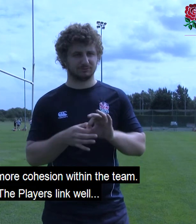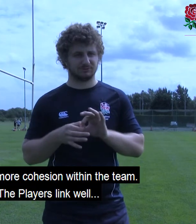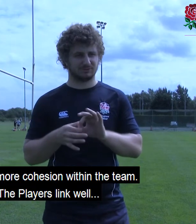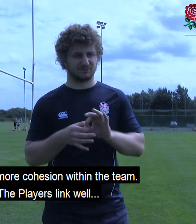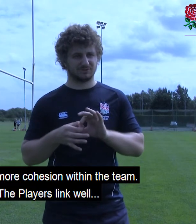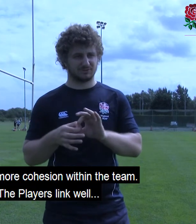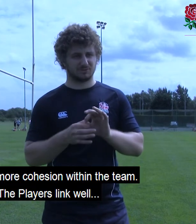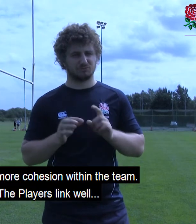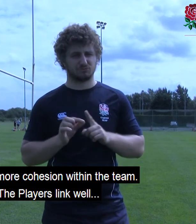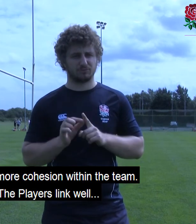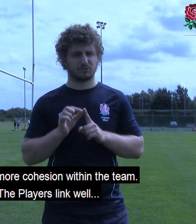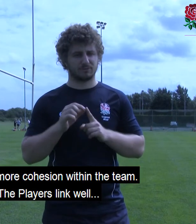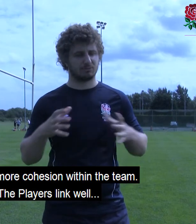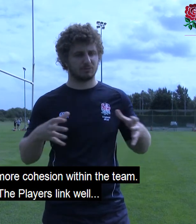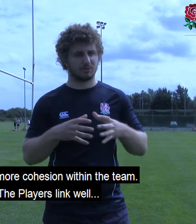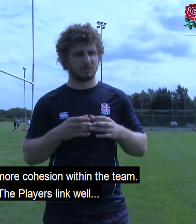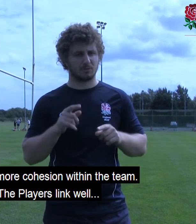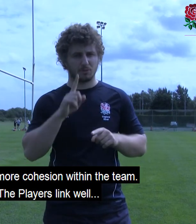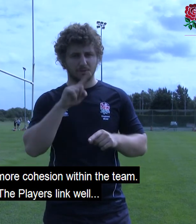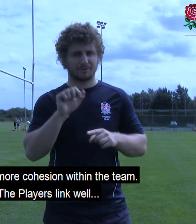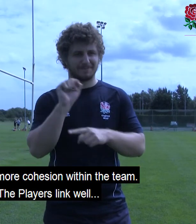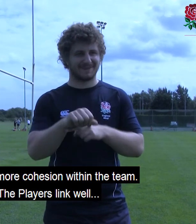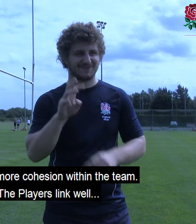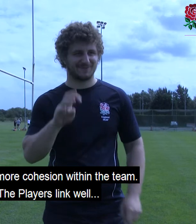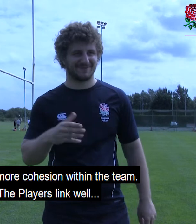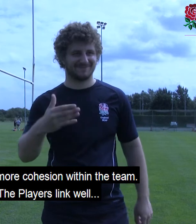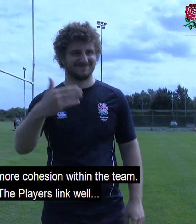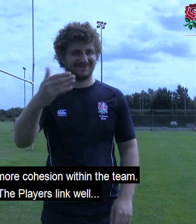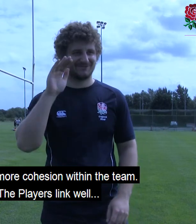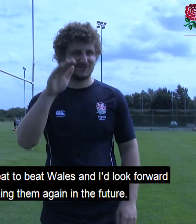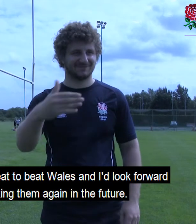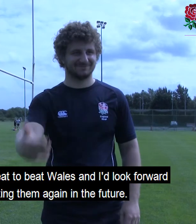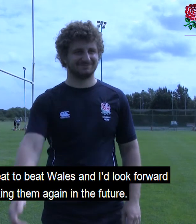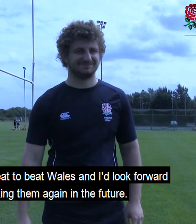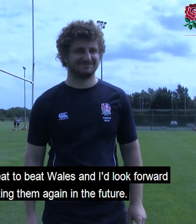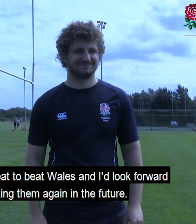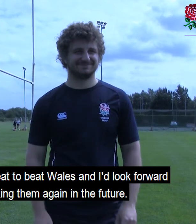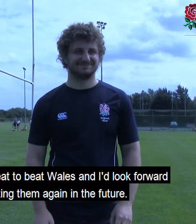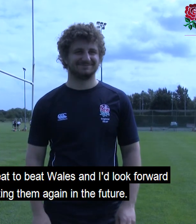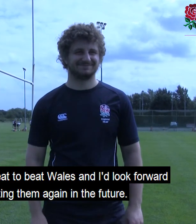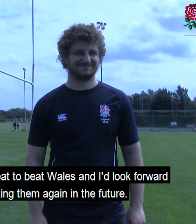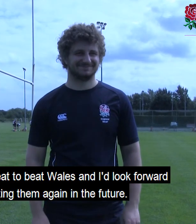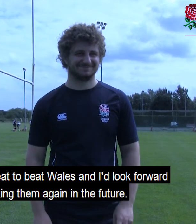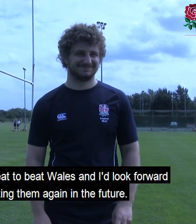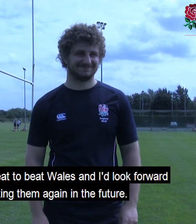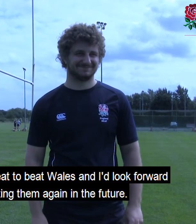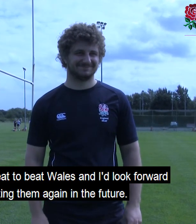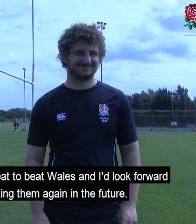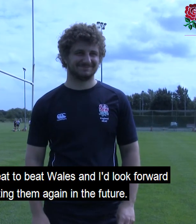There's more cohesion within the team, the players linked well and it was great to beat Wales and I'd look forward to beating them